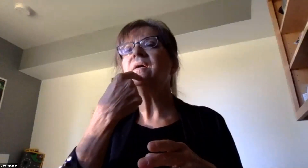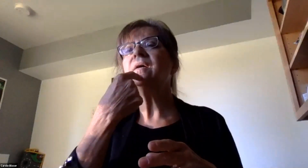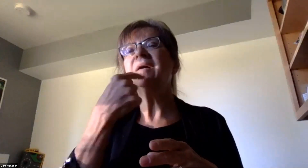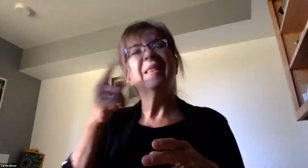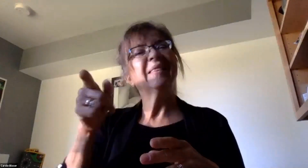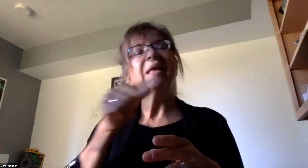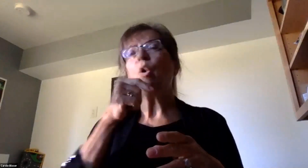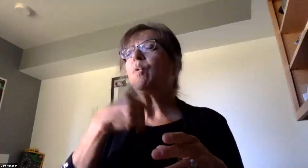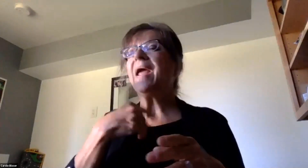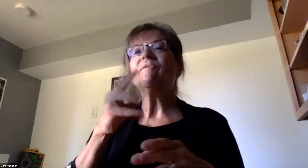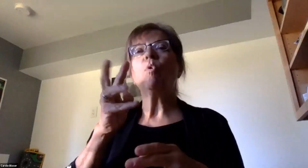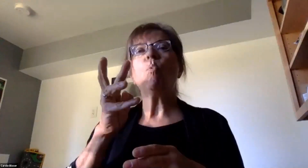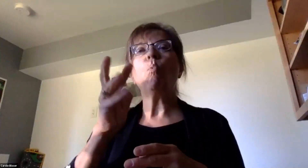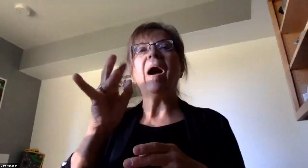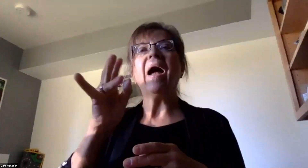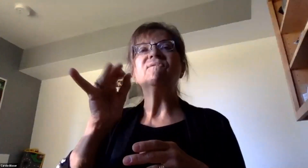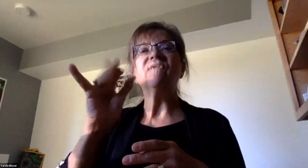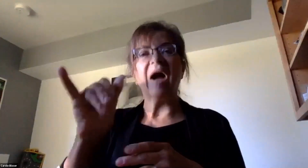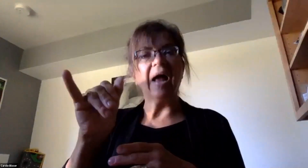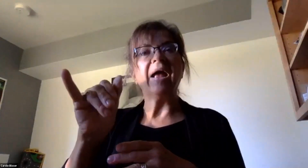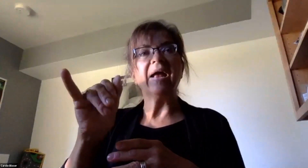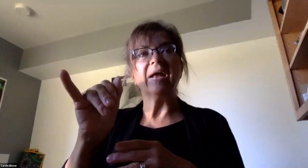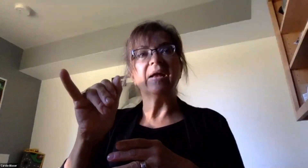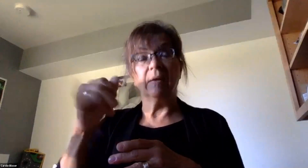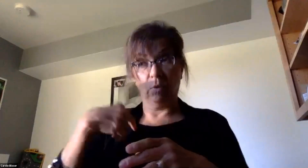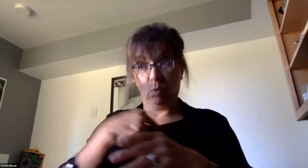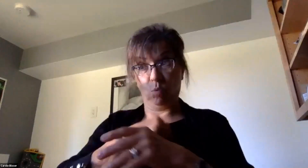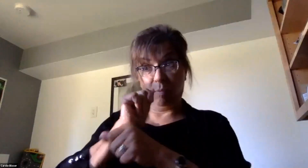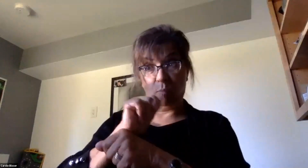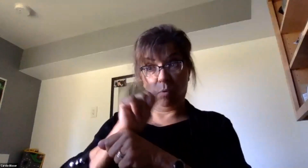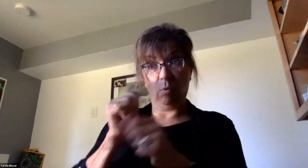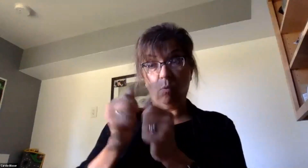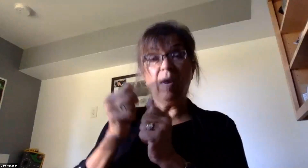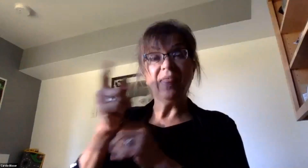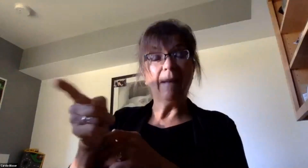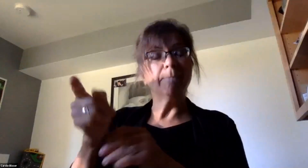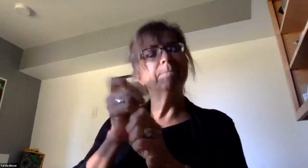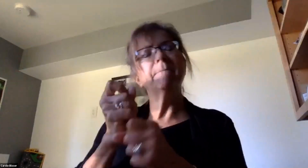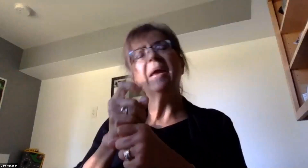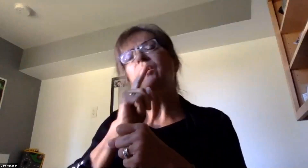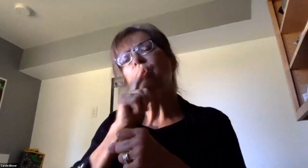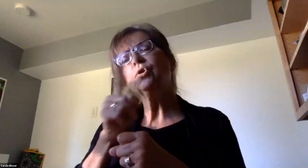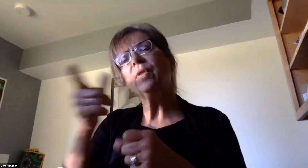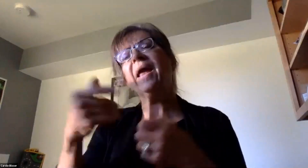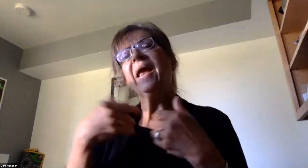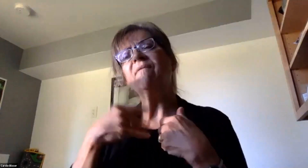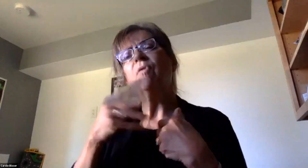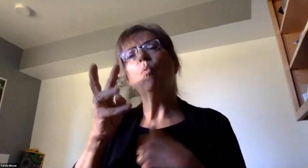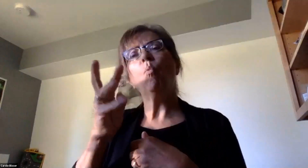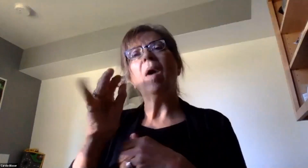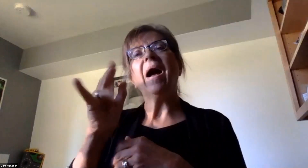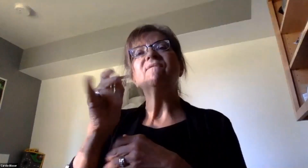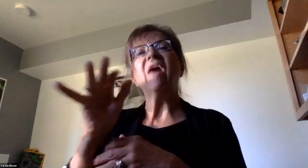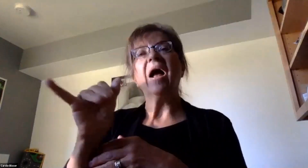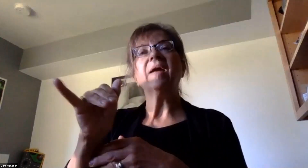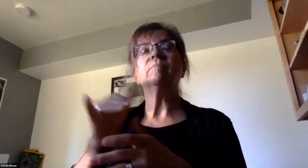they do not have Wi-Fi. Again, working with those families to ensure that they have Wi-Fi in their homes.